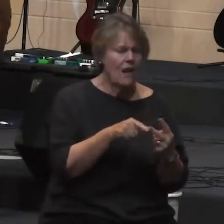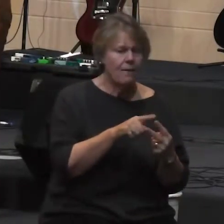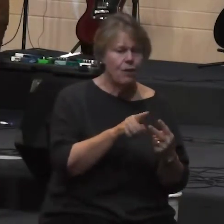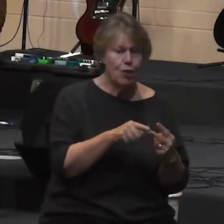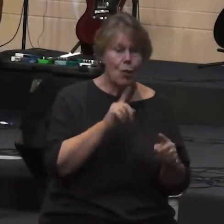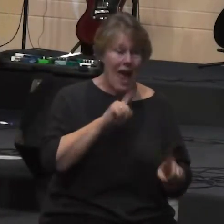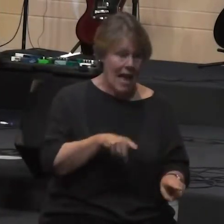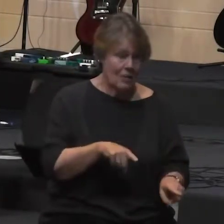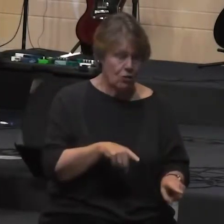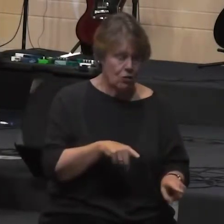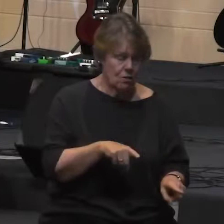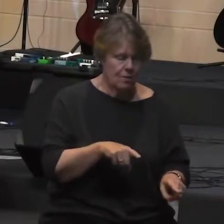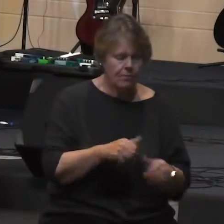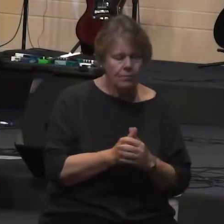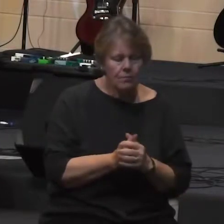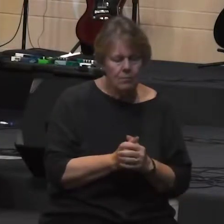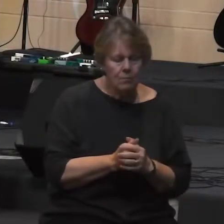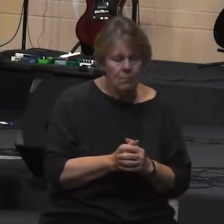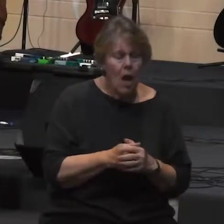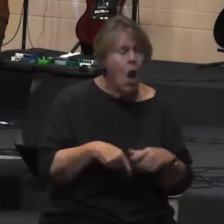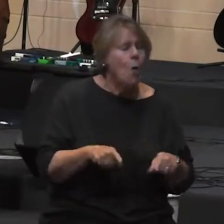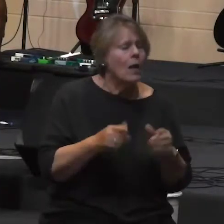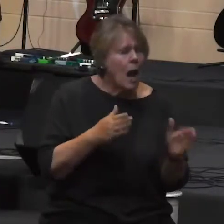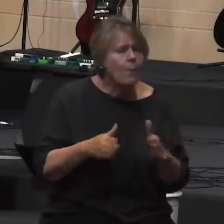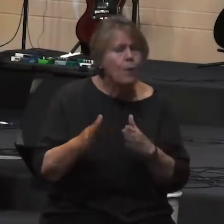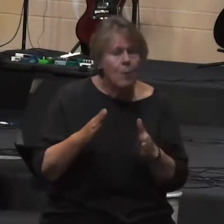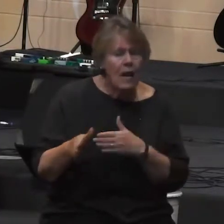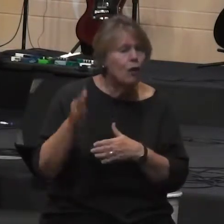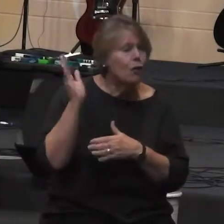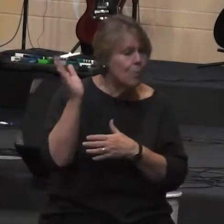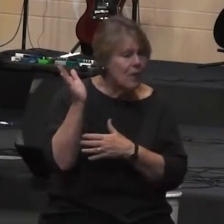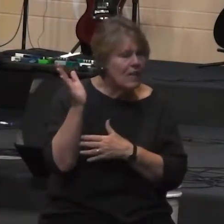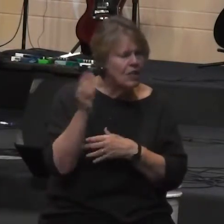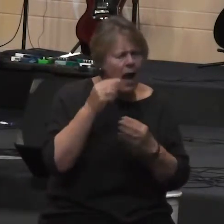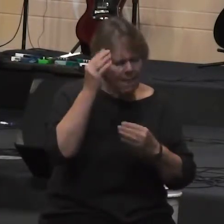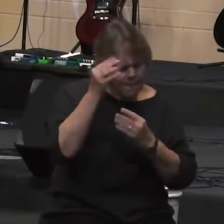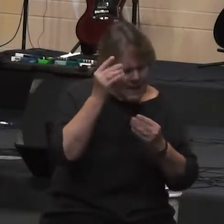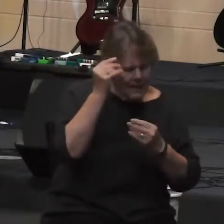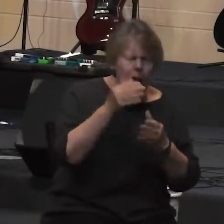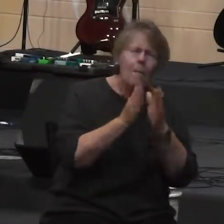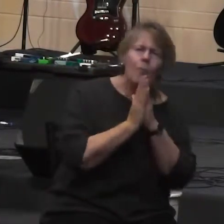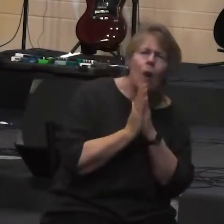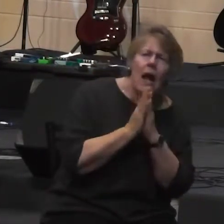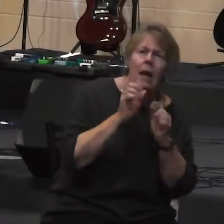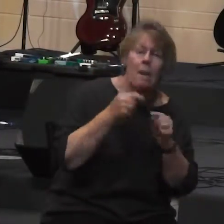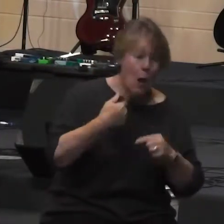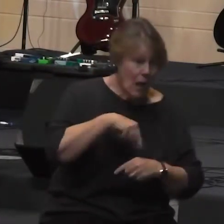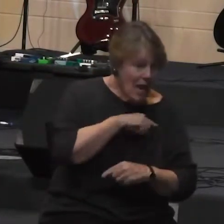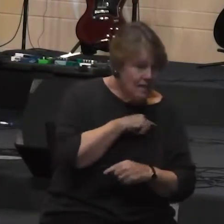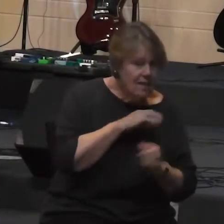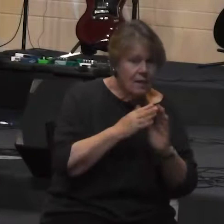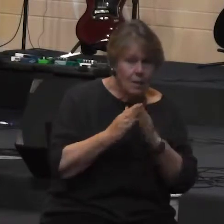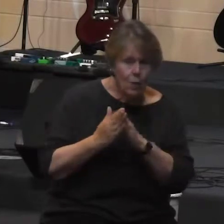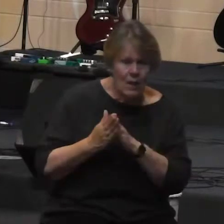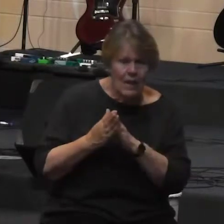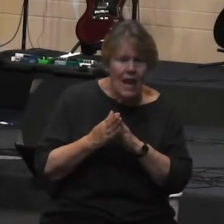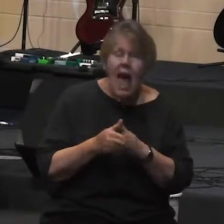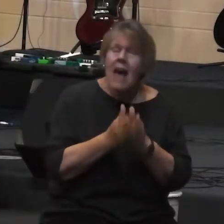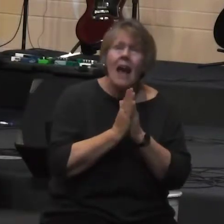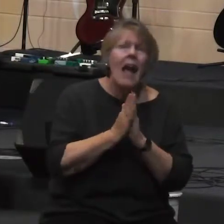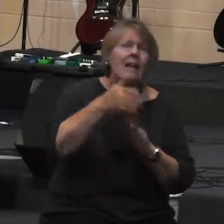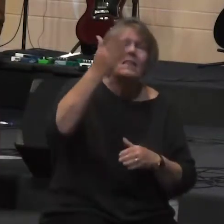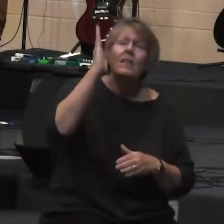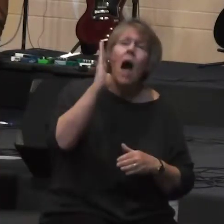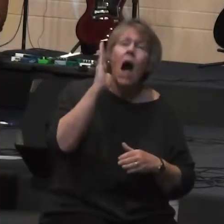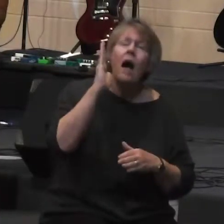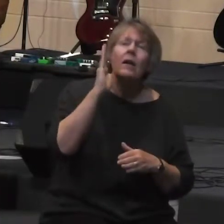prepare to preach I spend a fair amount of time thinking and praying about us as a community and just saying God what message do you have for us where are you leading